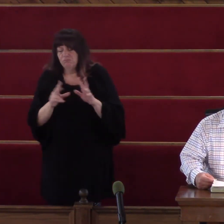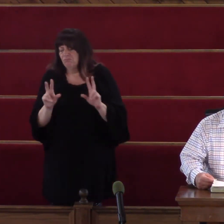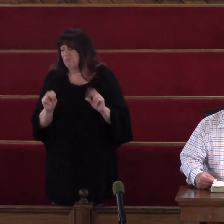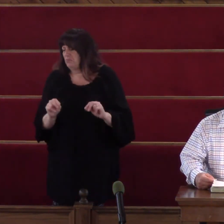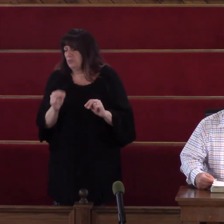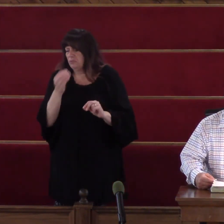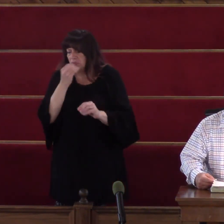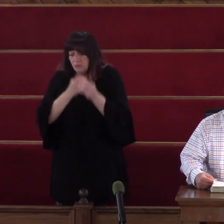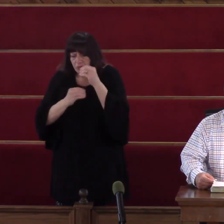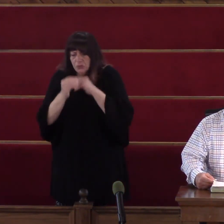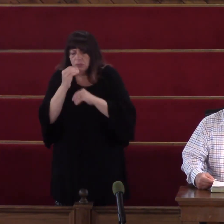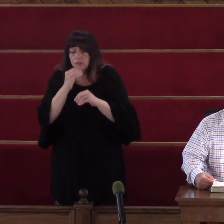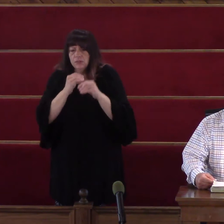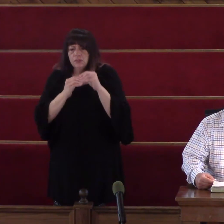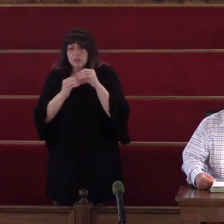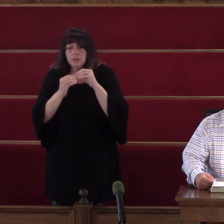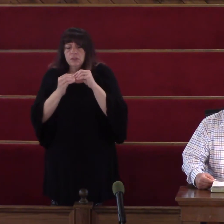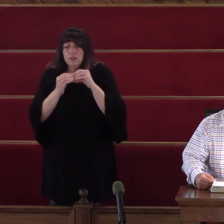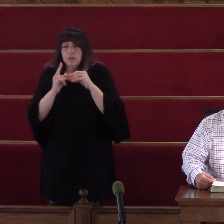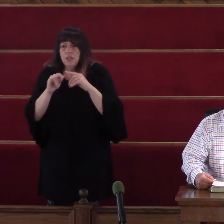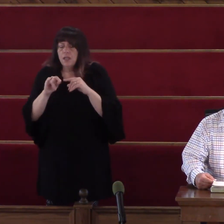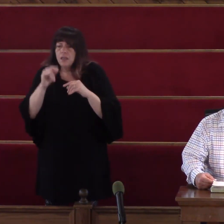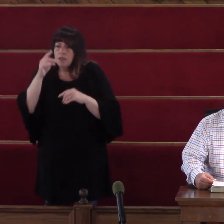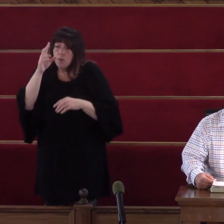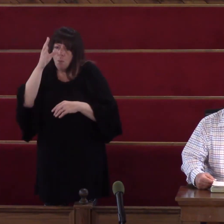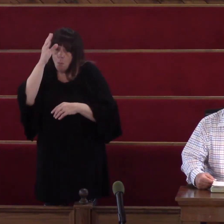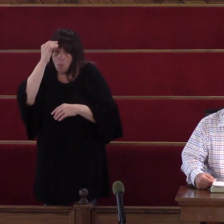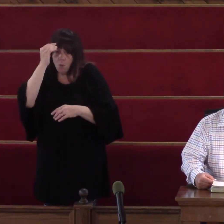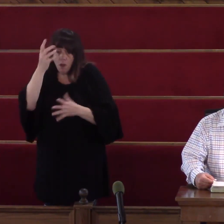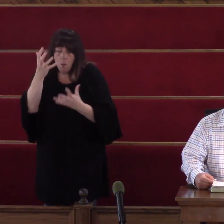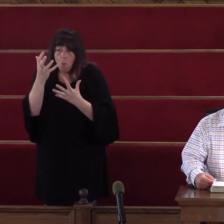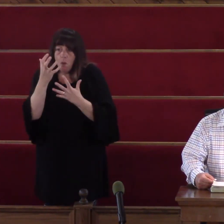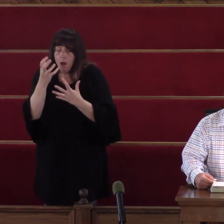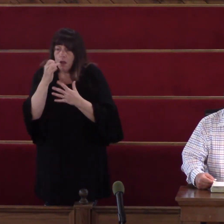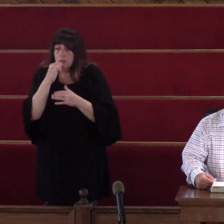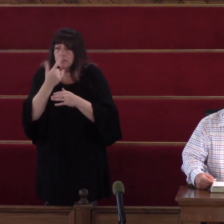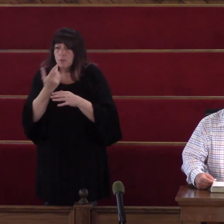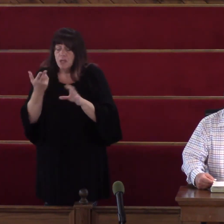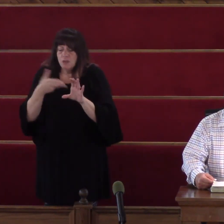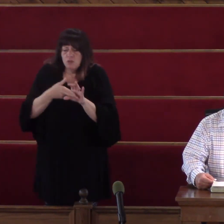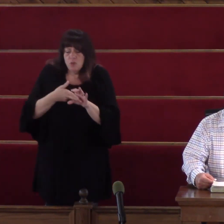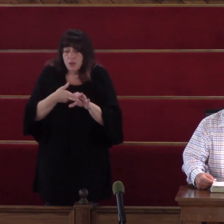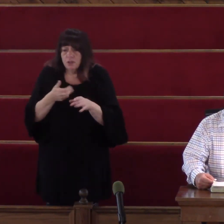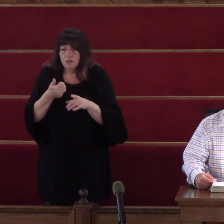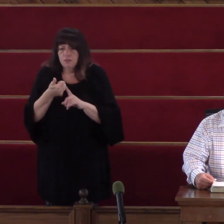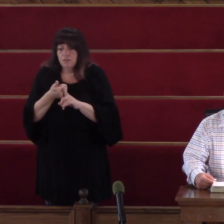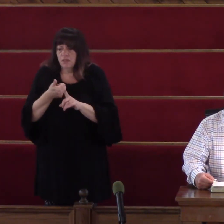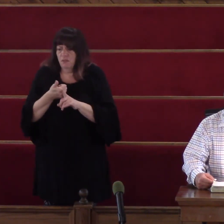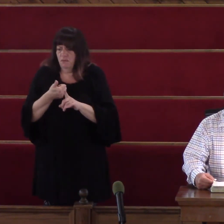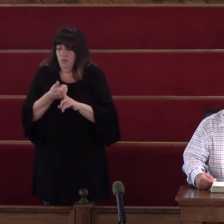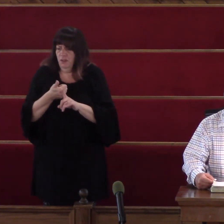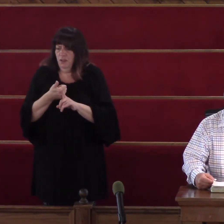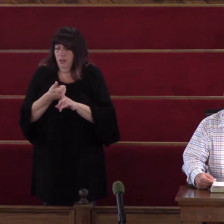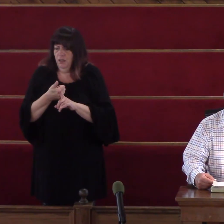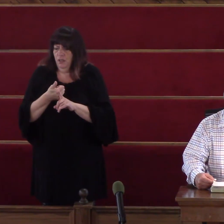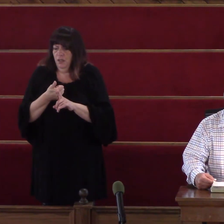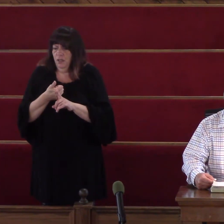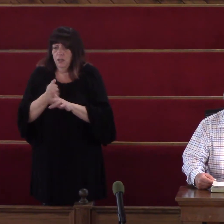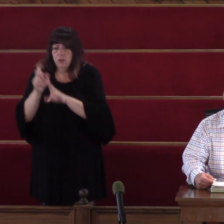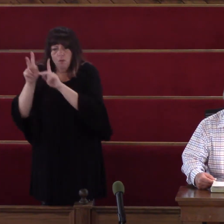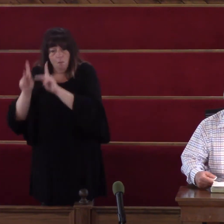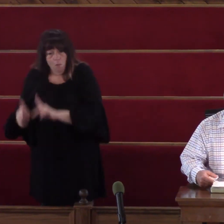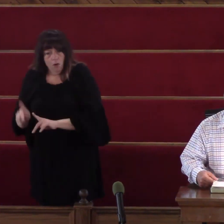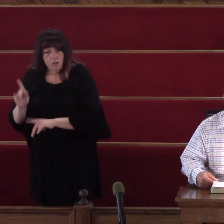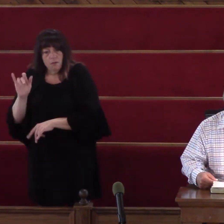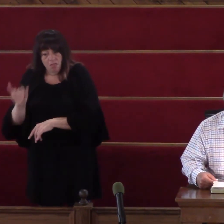And he Began To be In want And he Went and Joined himself To a Citizen Of that Country